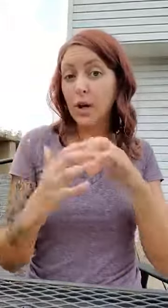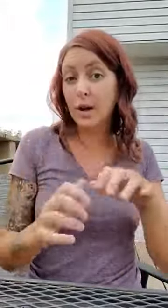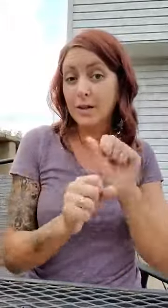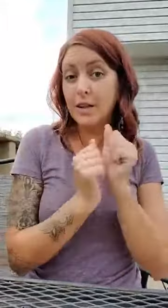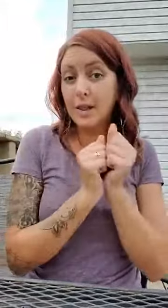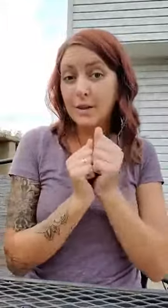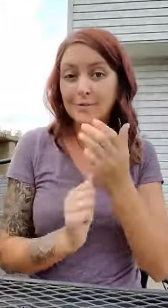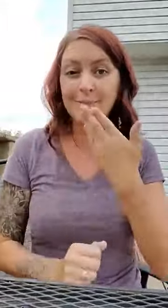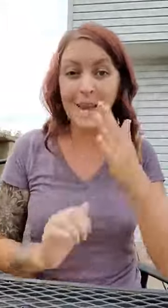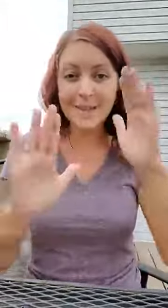out together. Thanks!